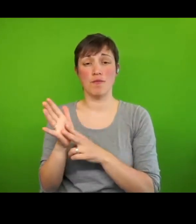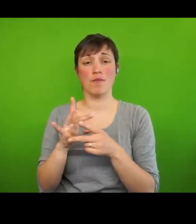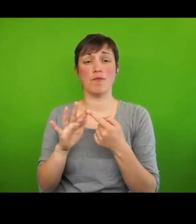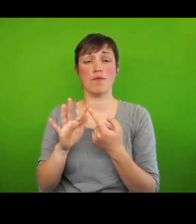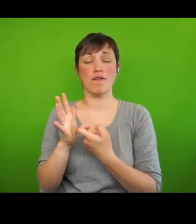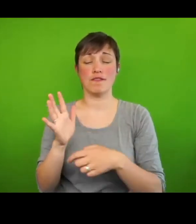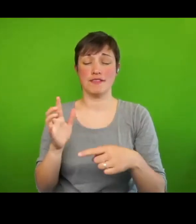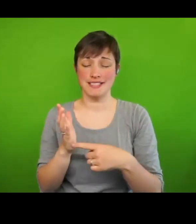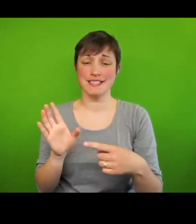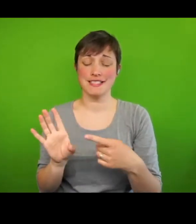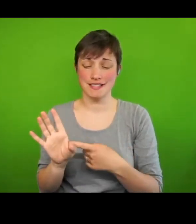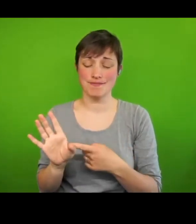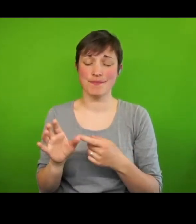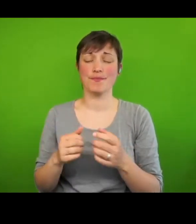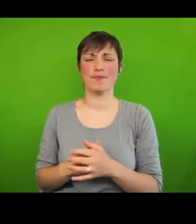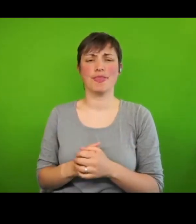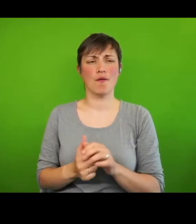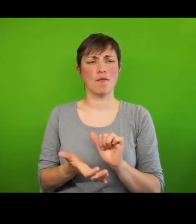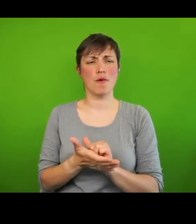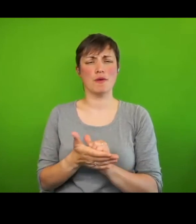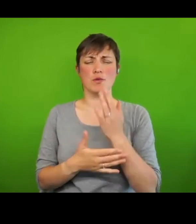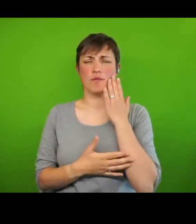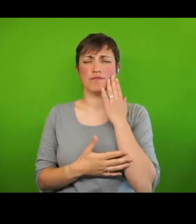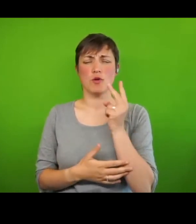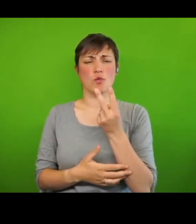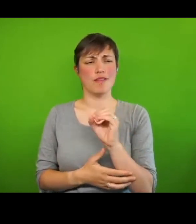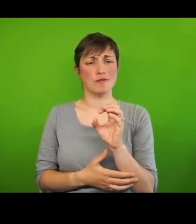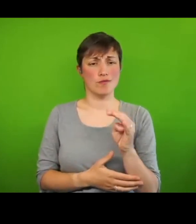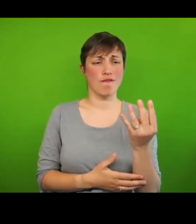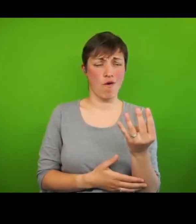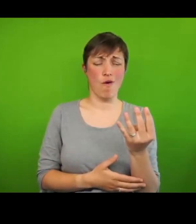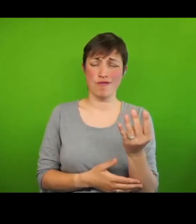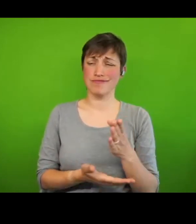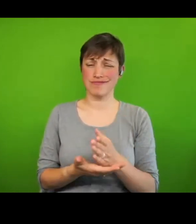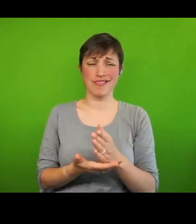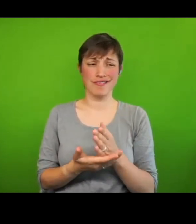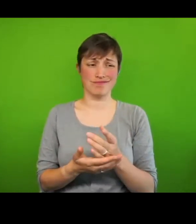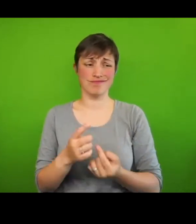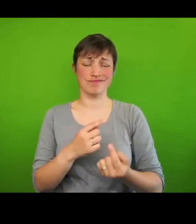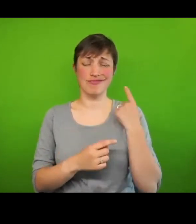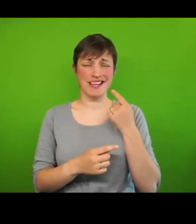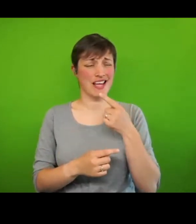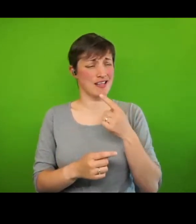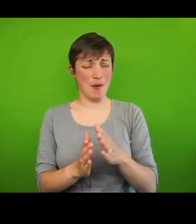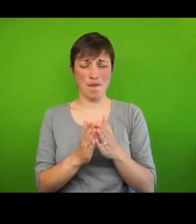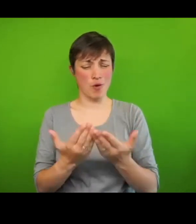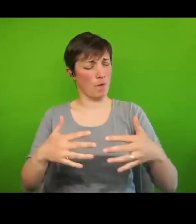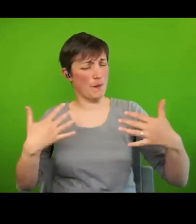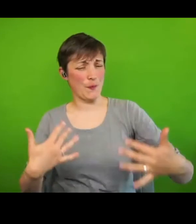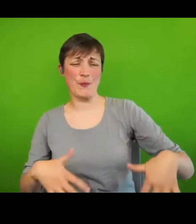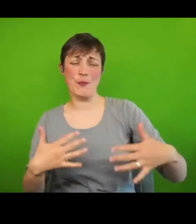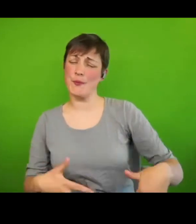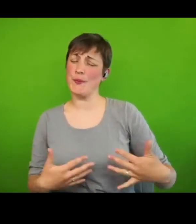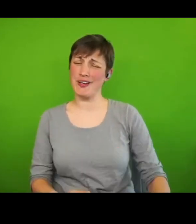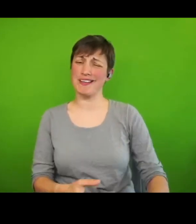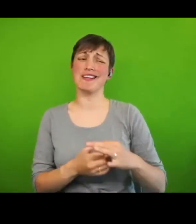It was deemed to be the definitive book at the time on poverty, and